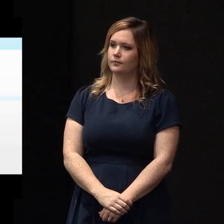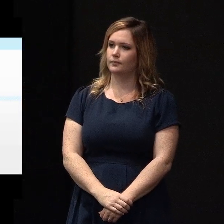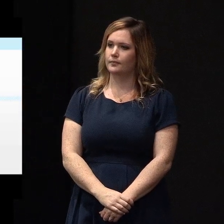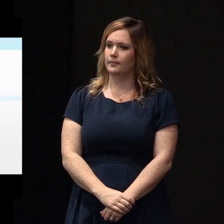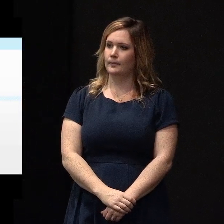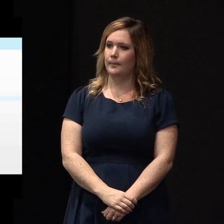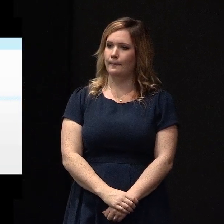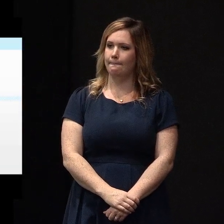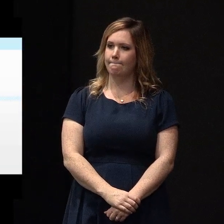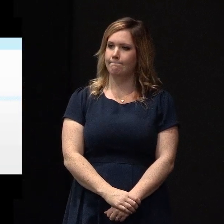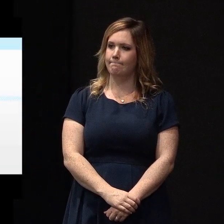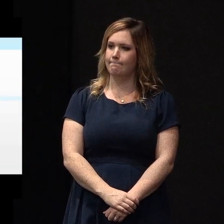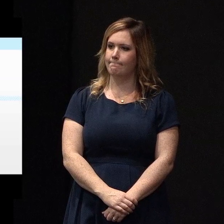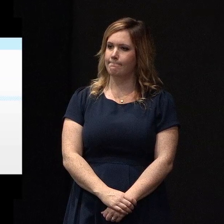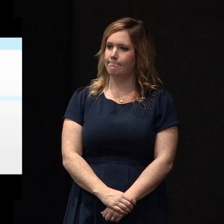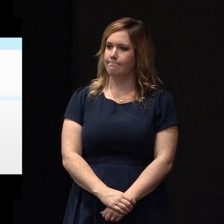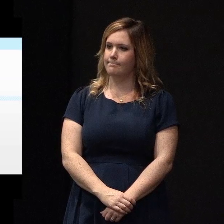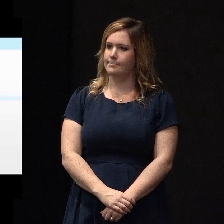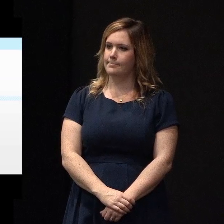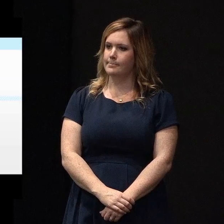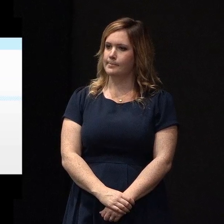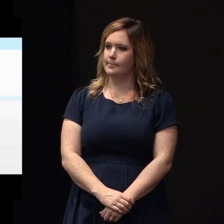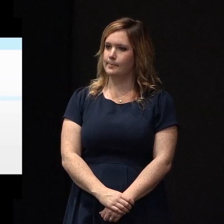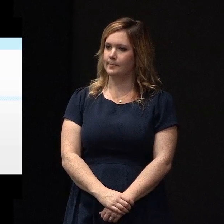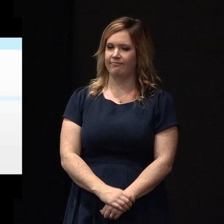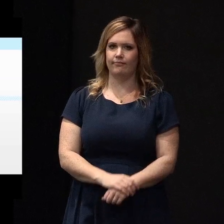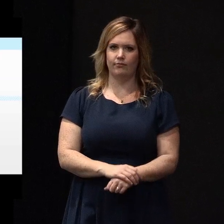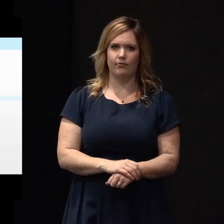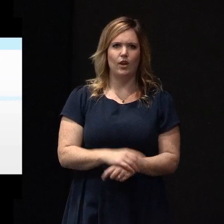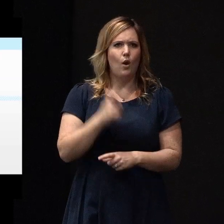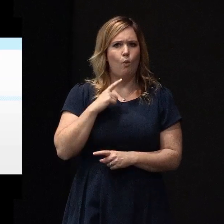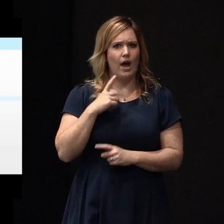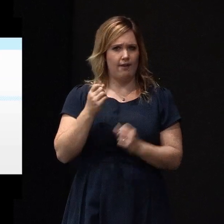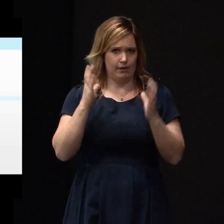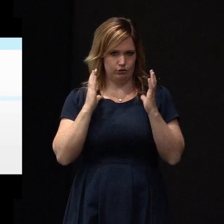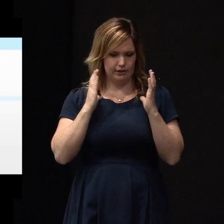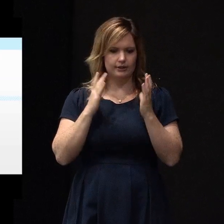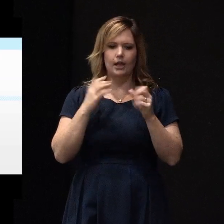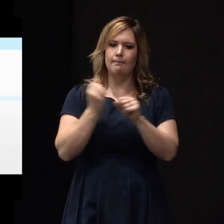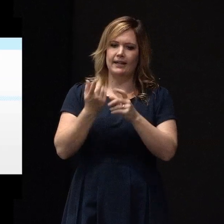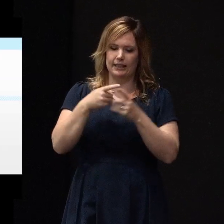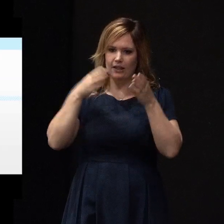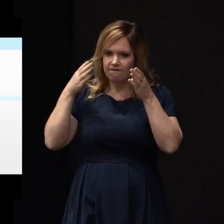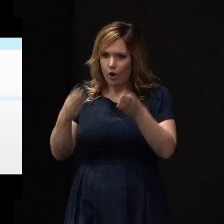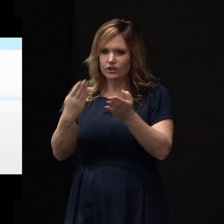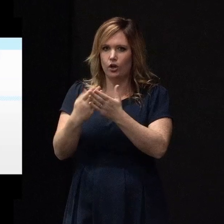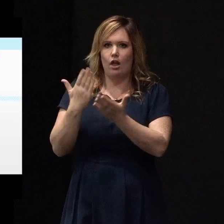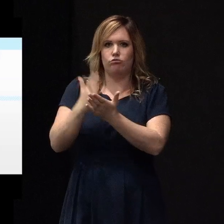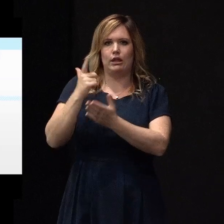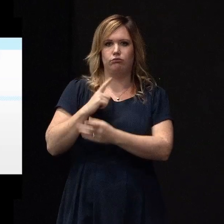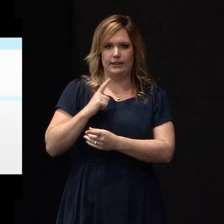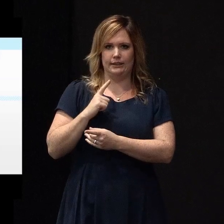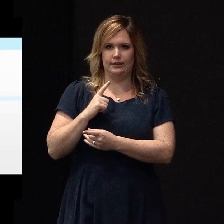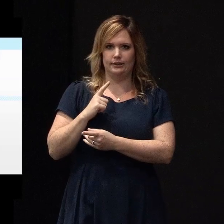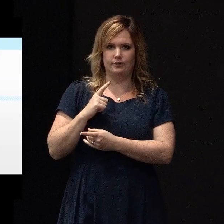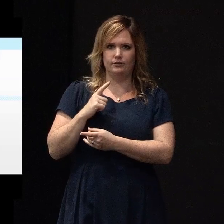The essential nature of stress is to focus us on the problems causing the stress in the real world outside of us.